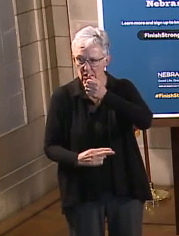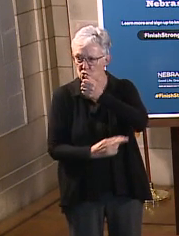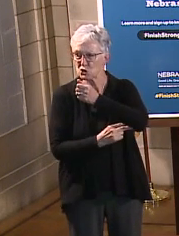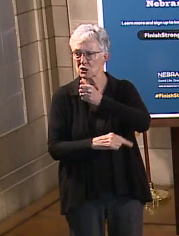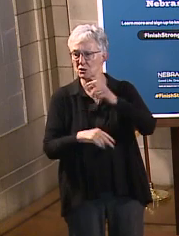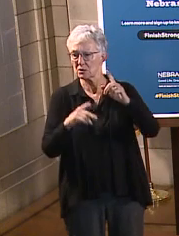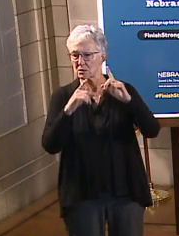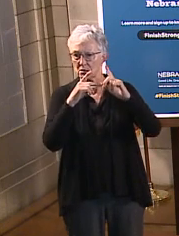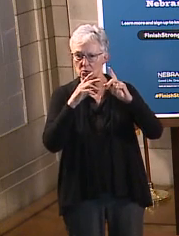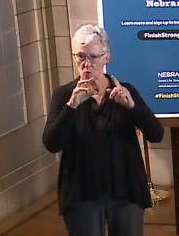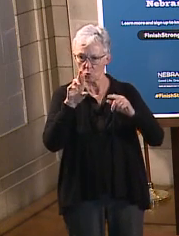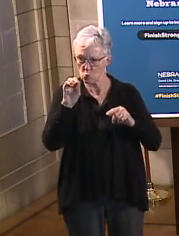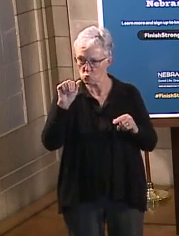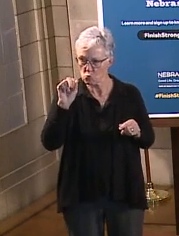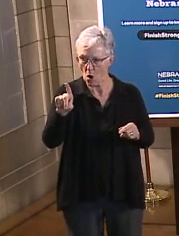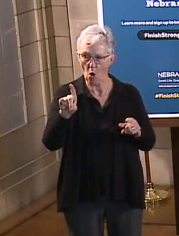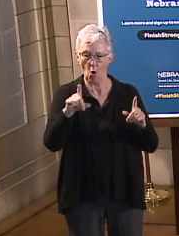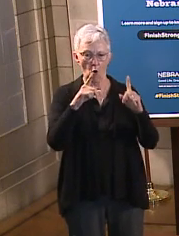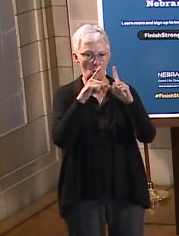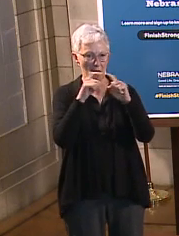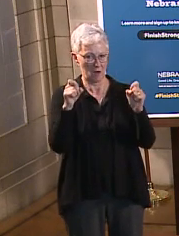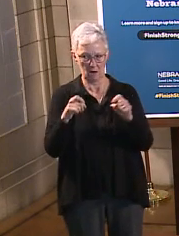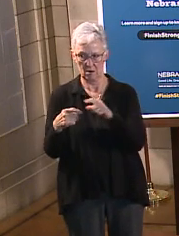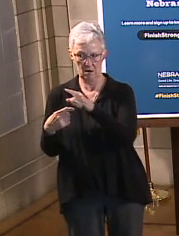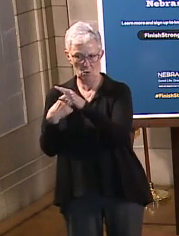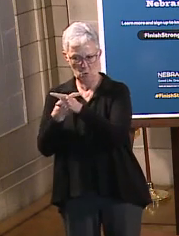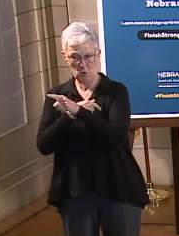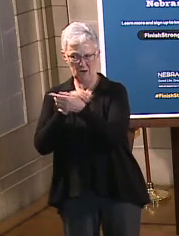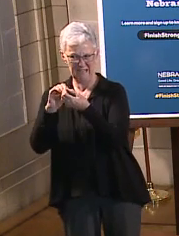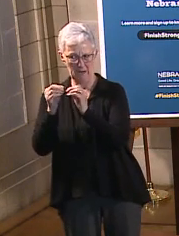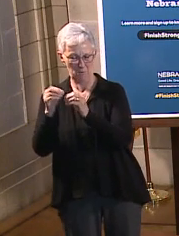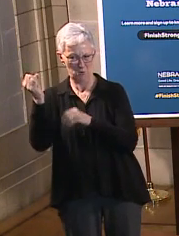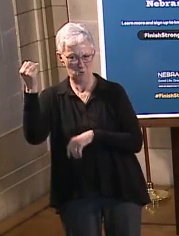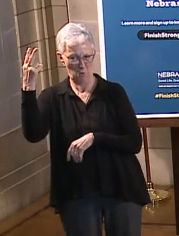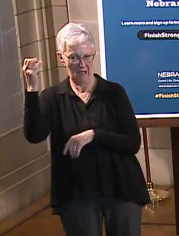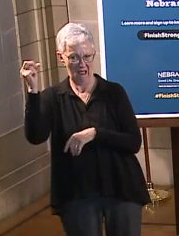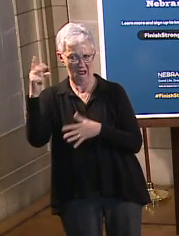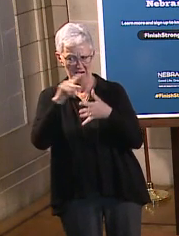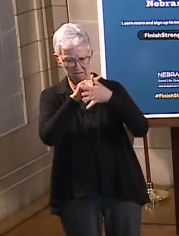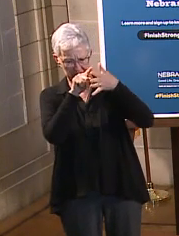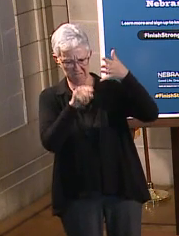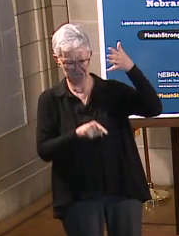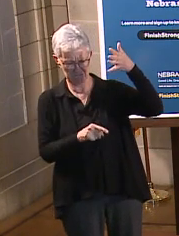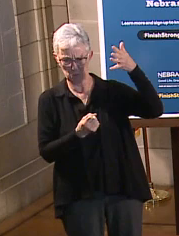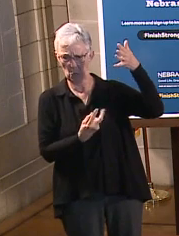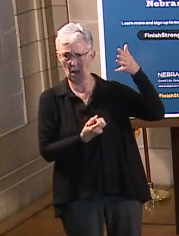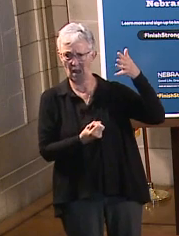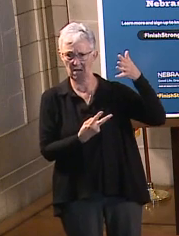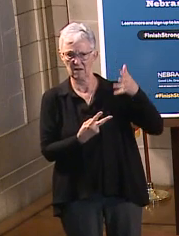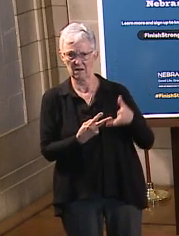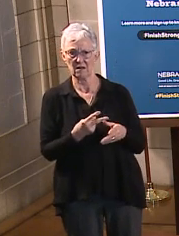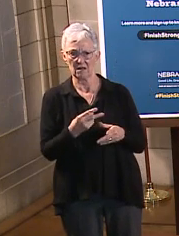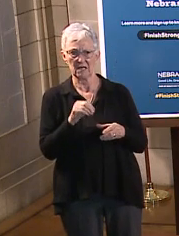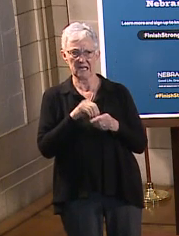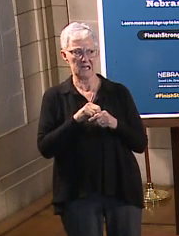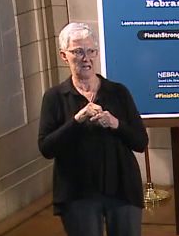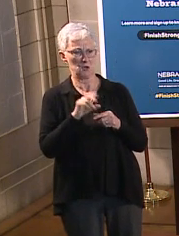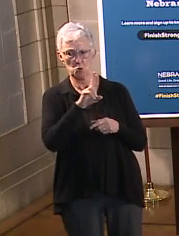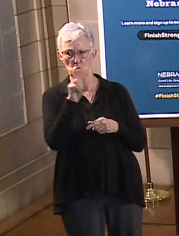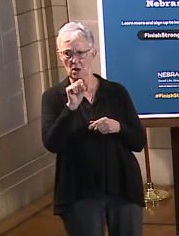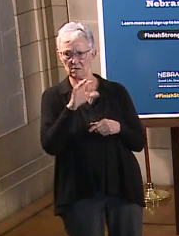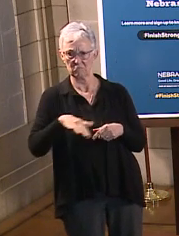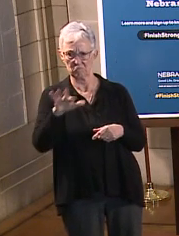from the Reason Foundation. So still in the top quartile of states with regard to how we're doing with regard to our